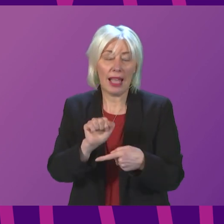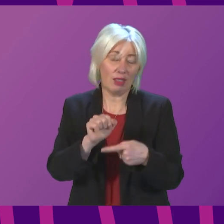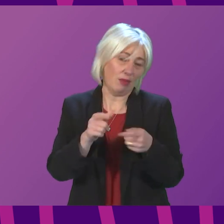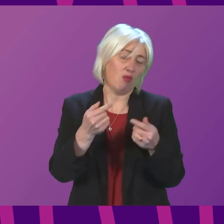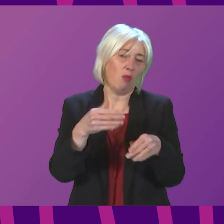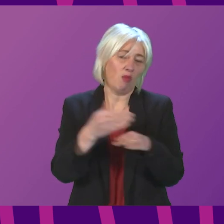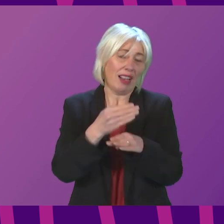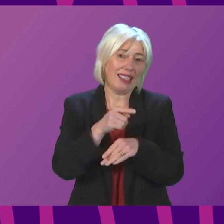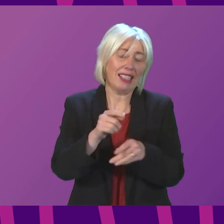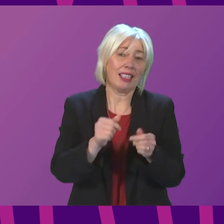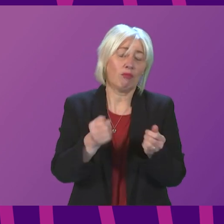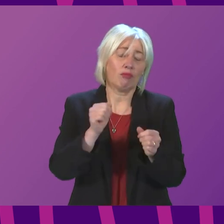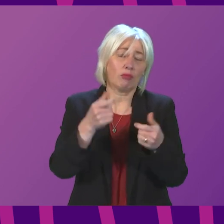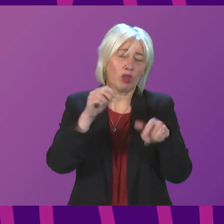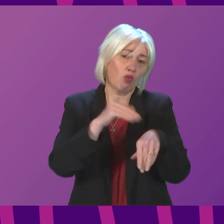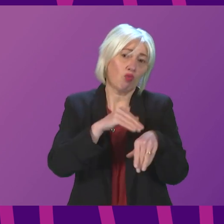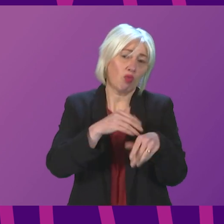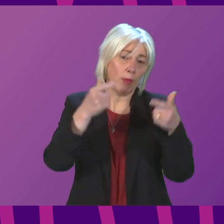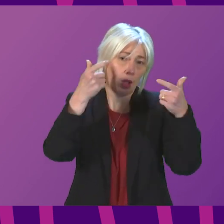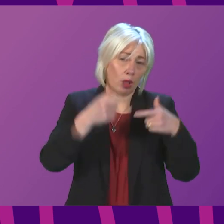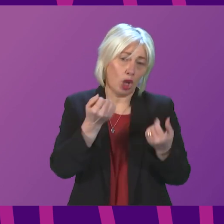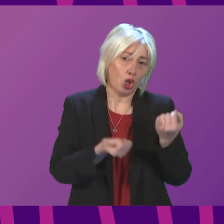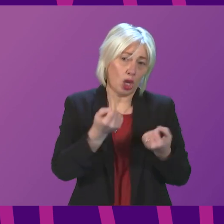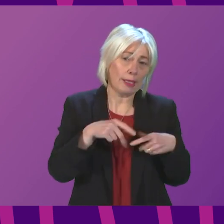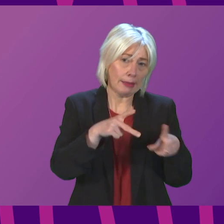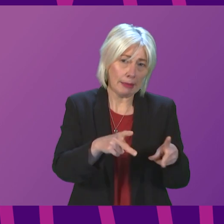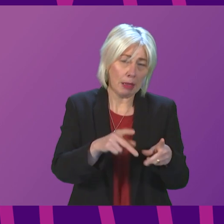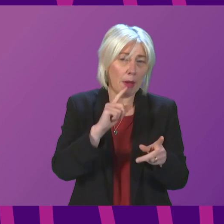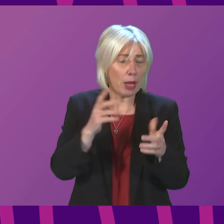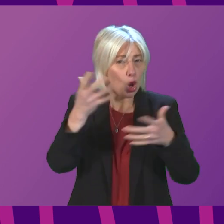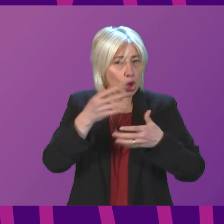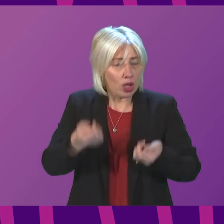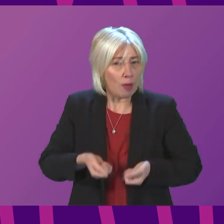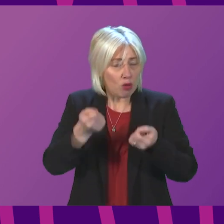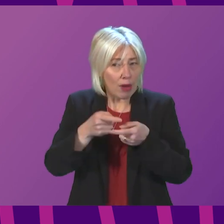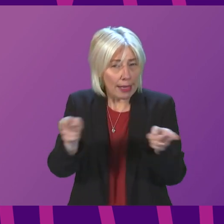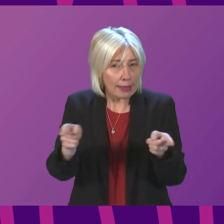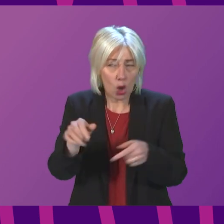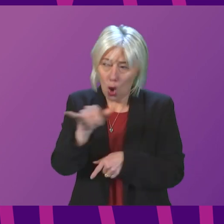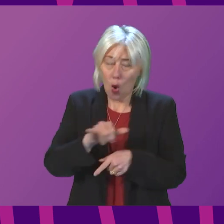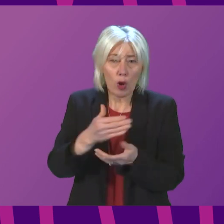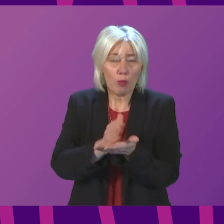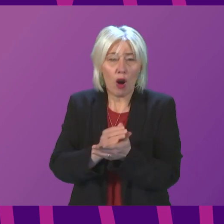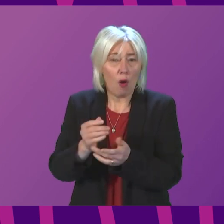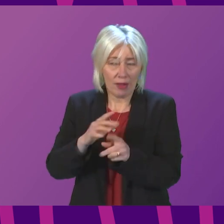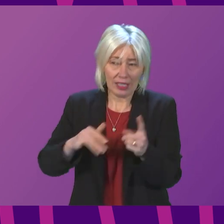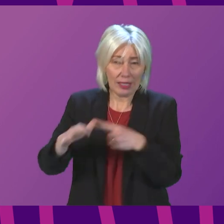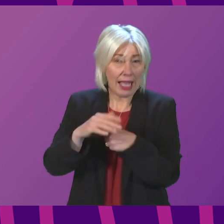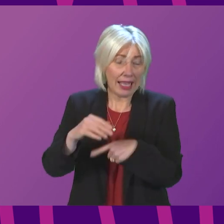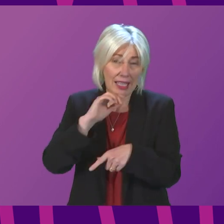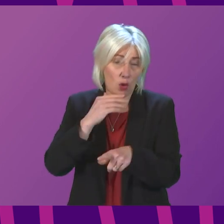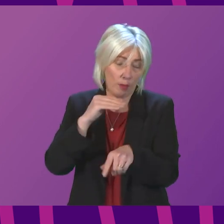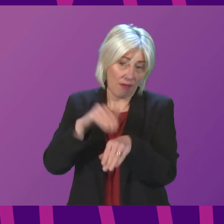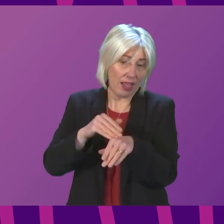Does the First Minister acknowledge the concerns raised by the EHRC? And which part of society does the First Minister believe will bear the brunt of these